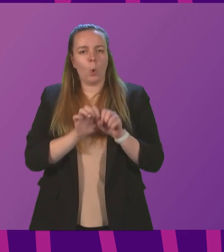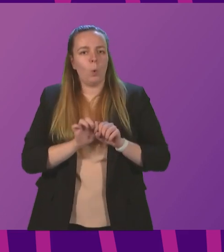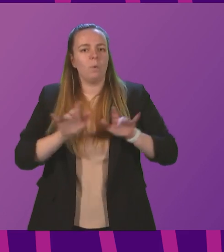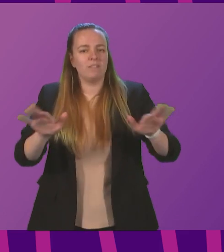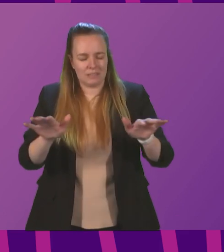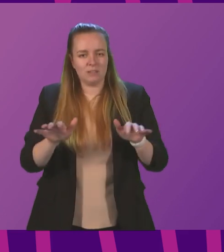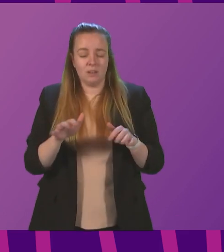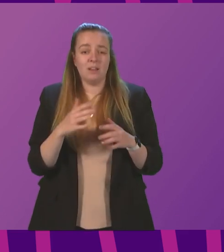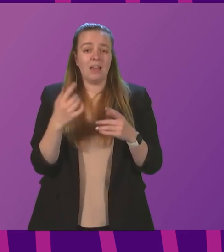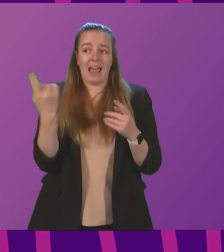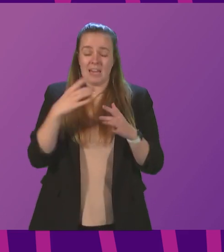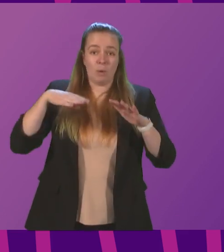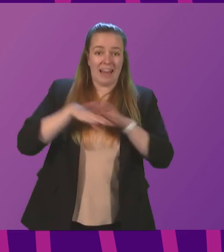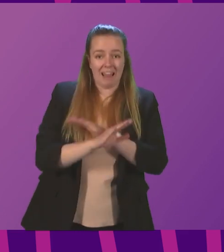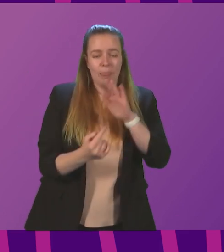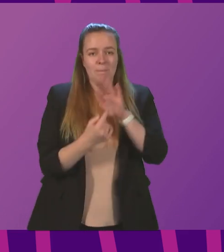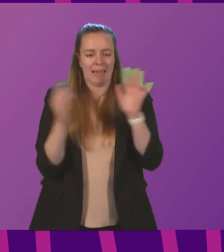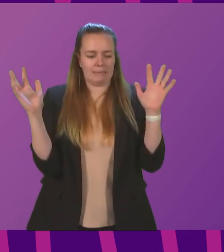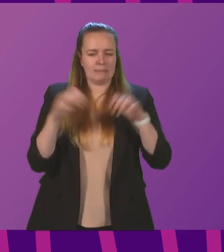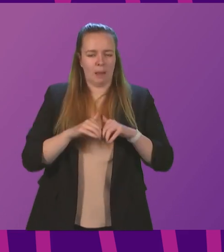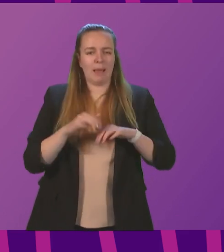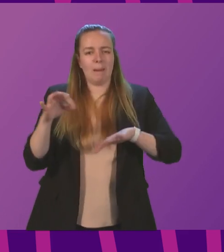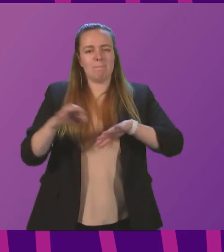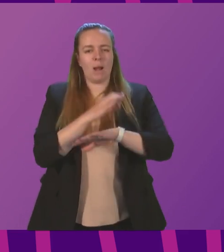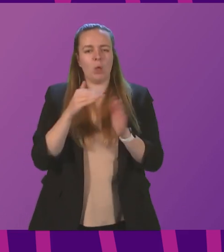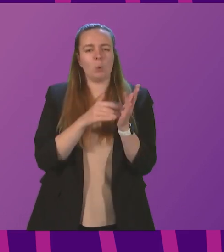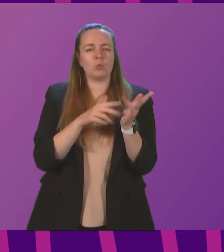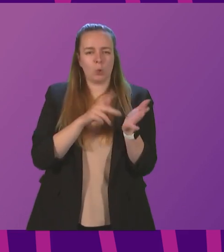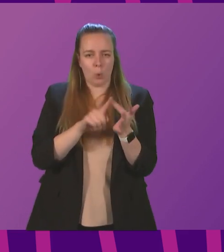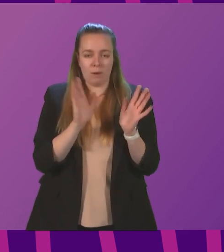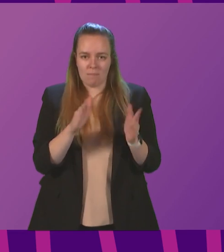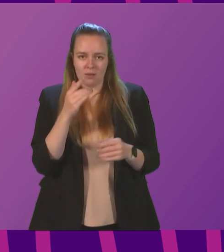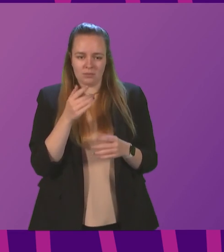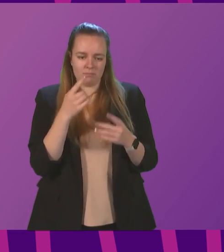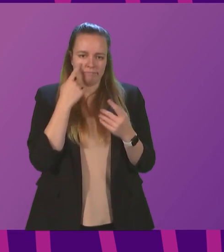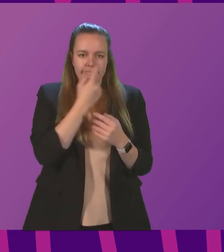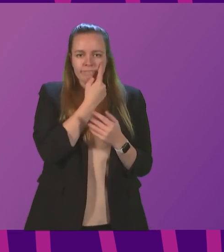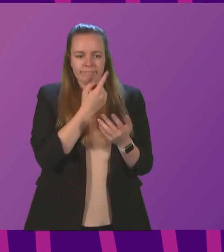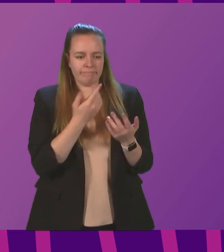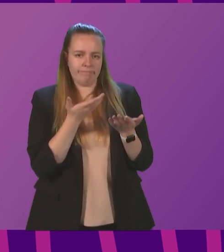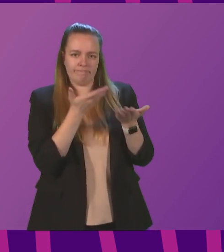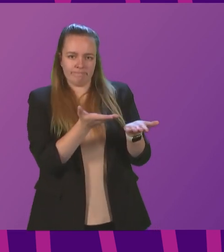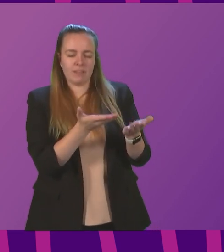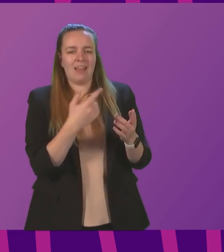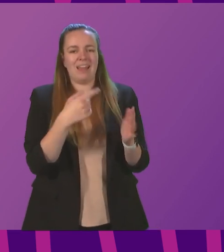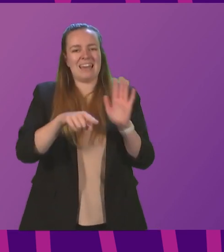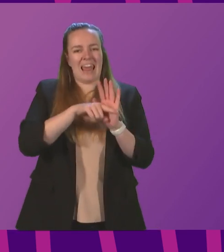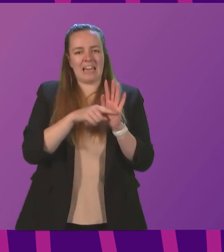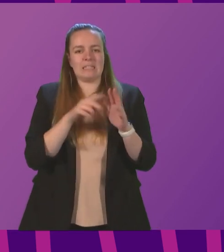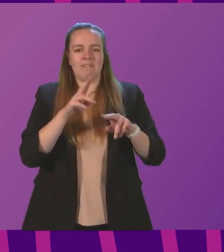example, anyone entering the main summit site, the blue zone, had to provide evidence of a negative lateral flow test result.